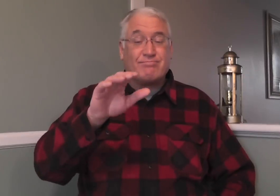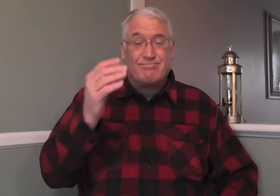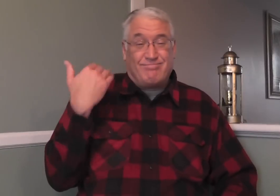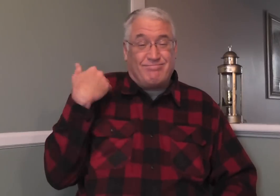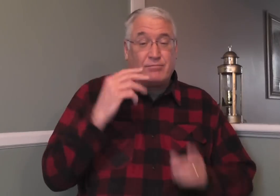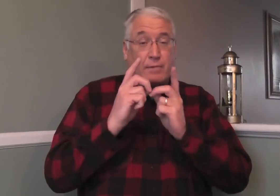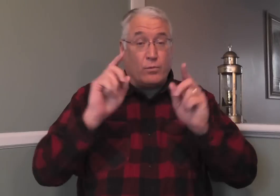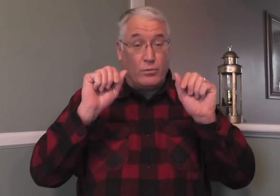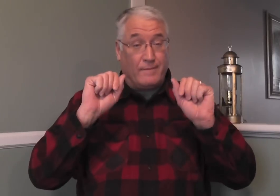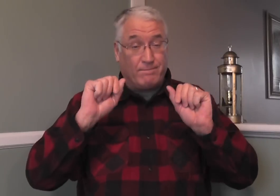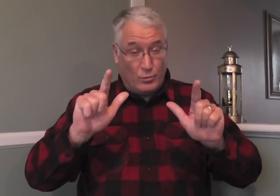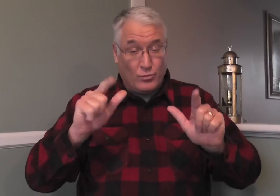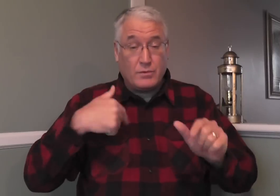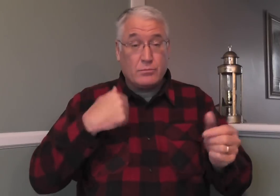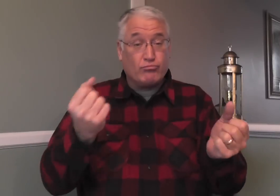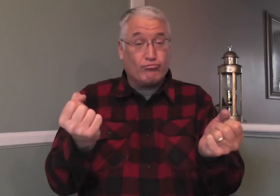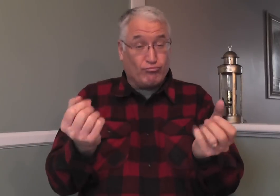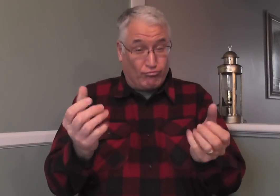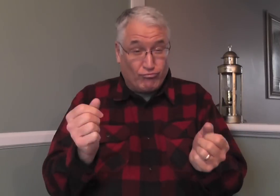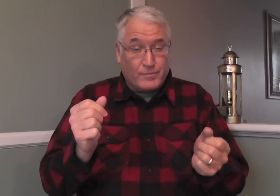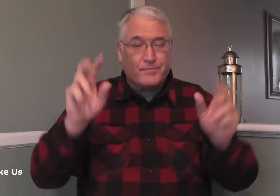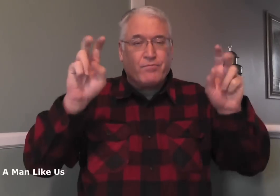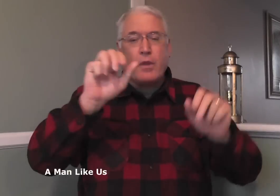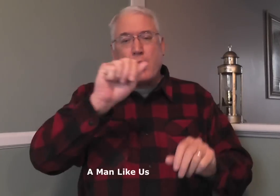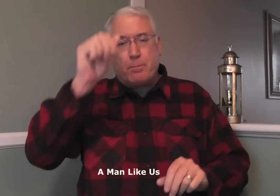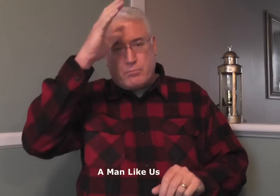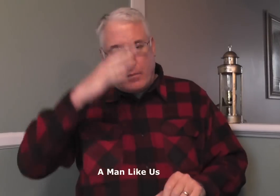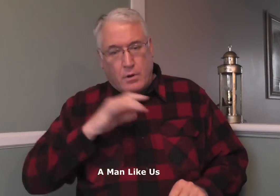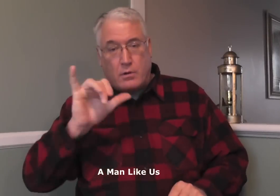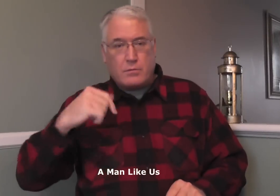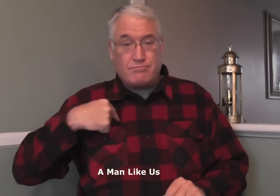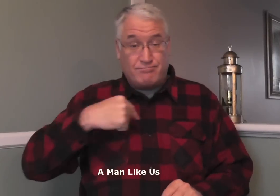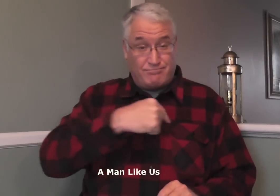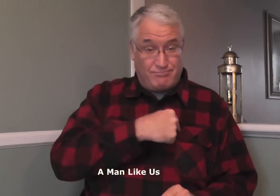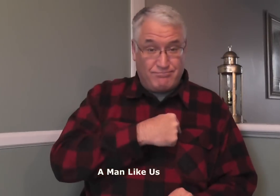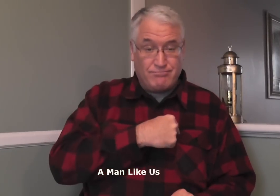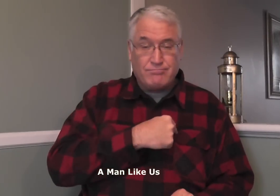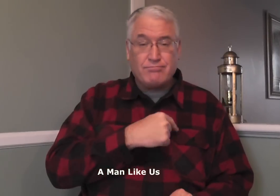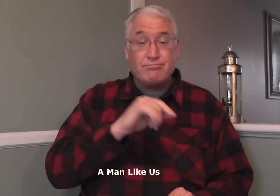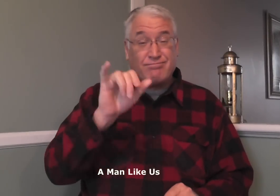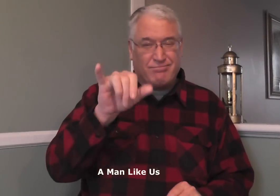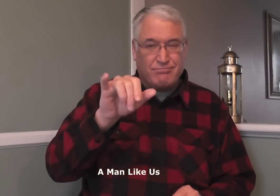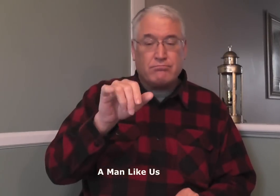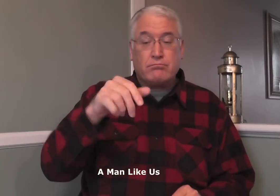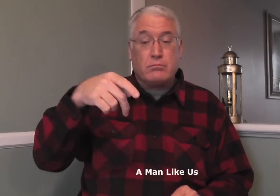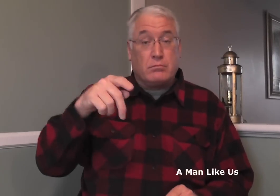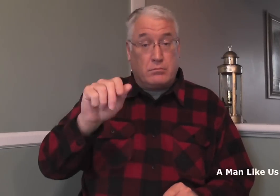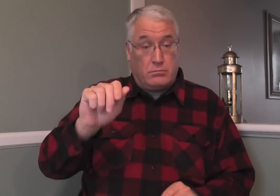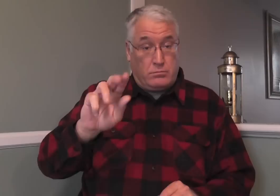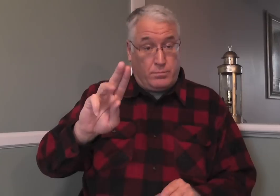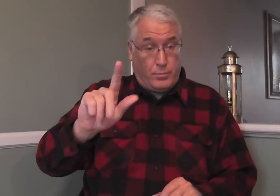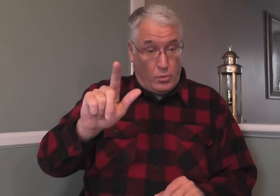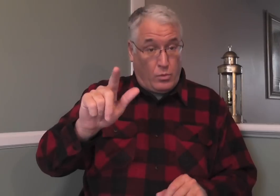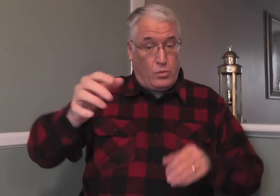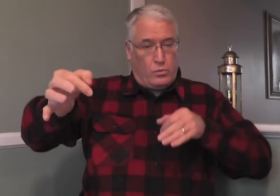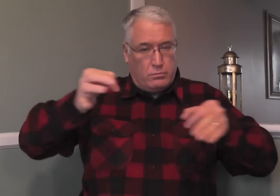In our previous devotion, it was entitled A Man Like Us. It was about